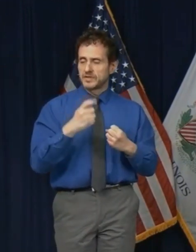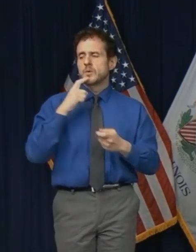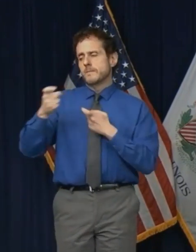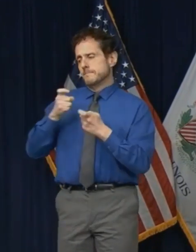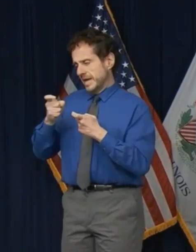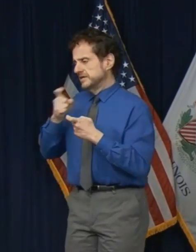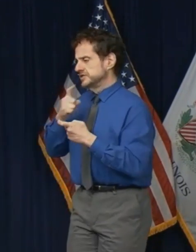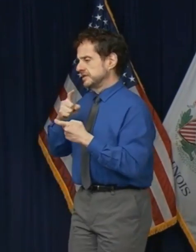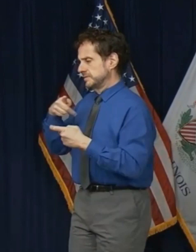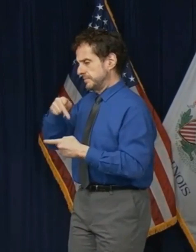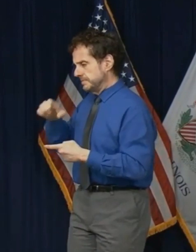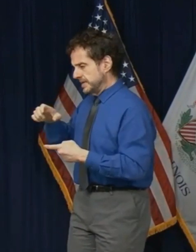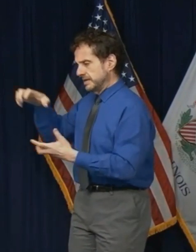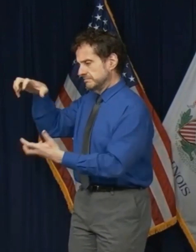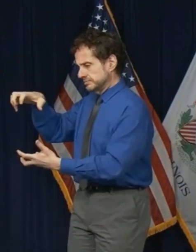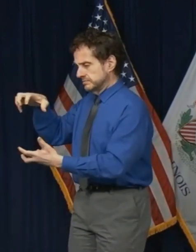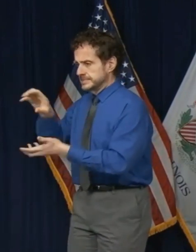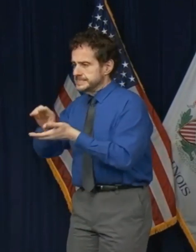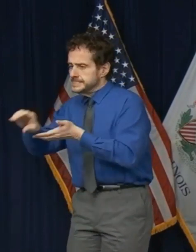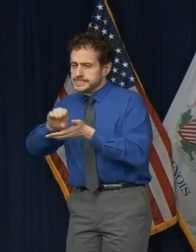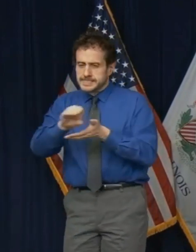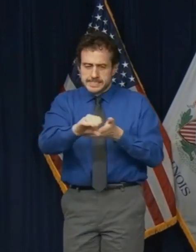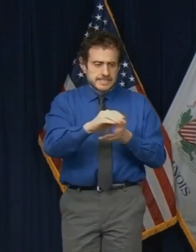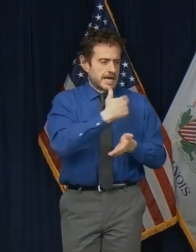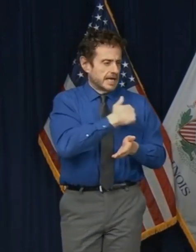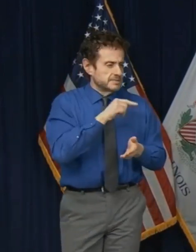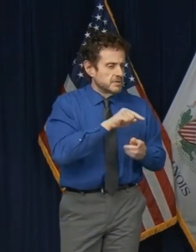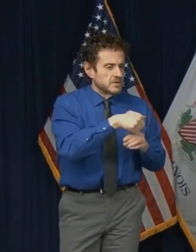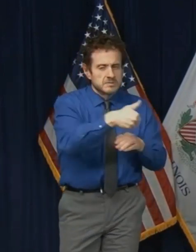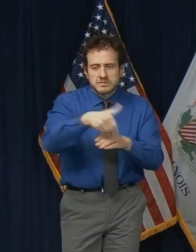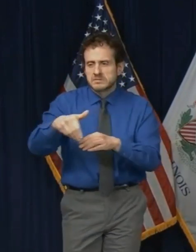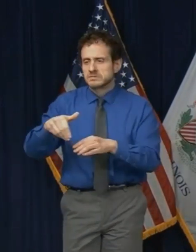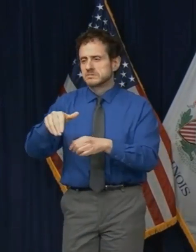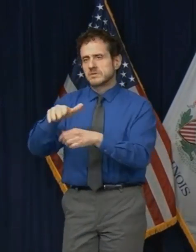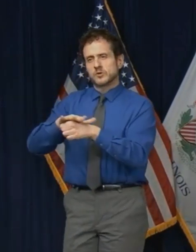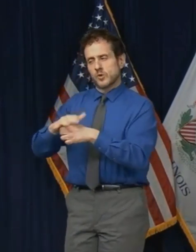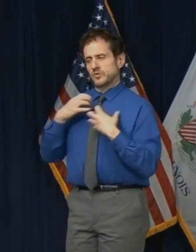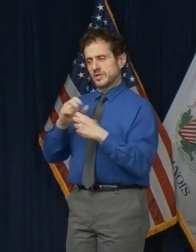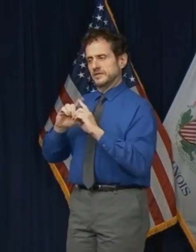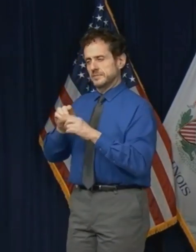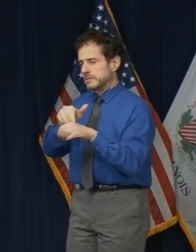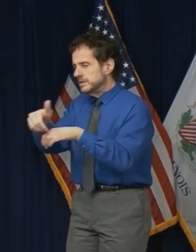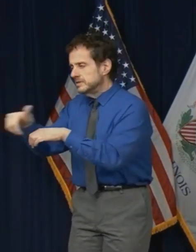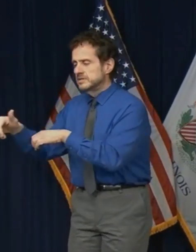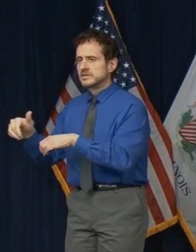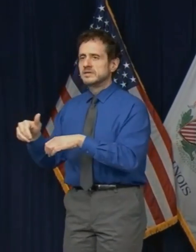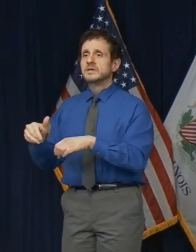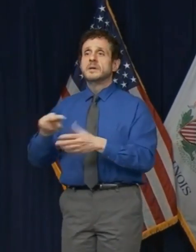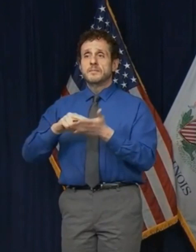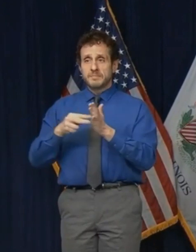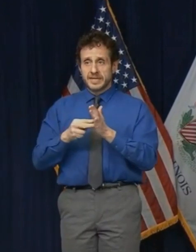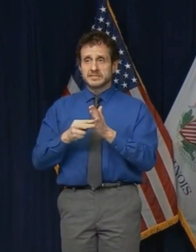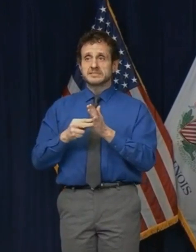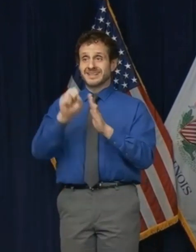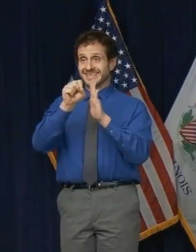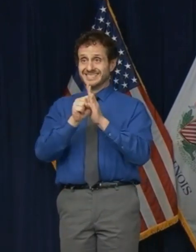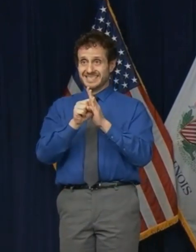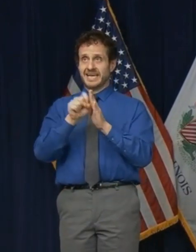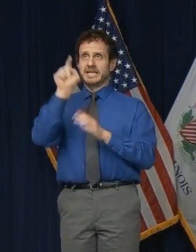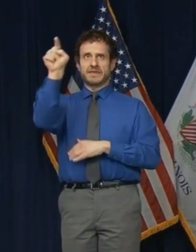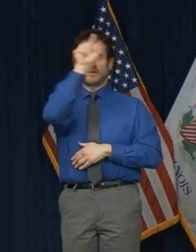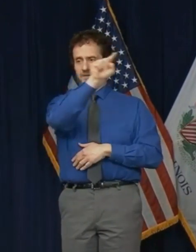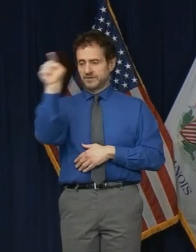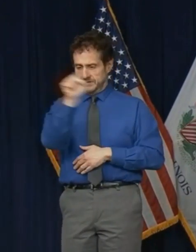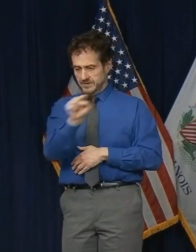and sending it out to hospitals and local health departments so that every part of the state gets what they need. I'm also